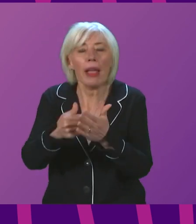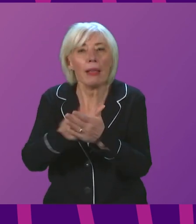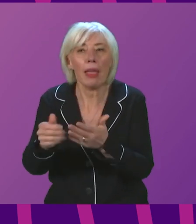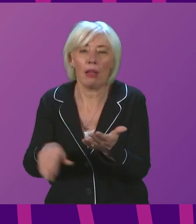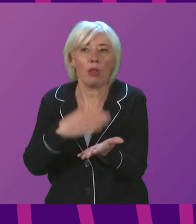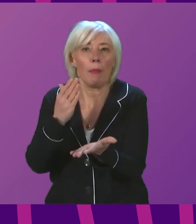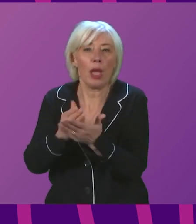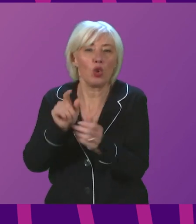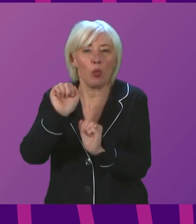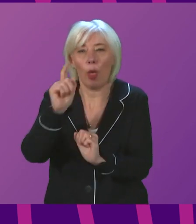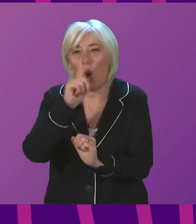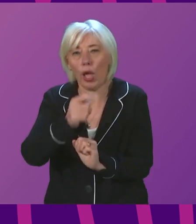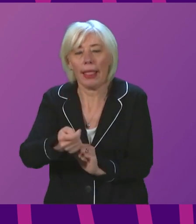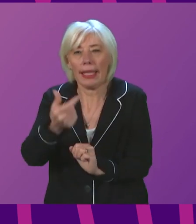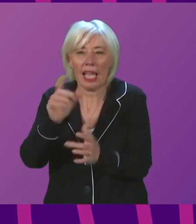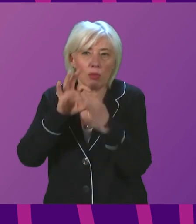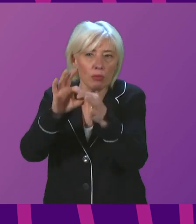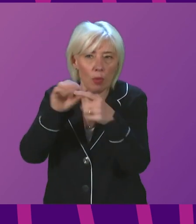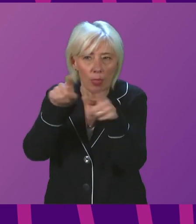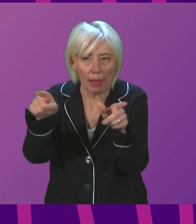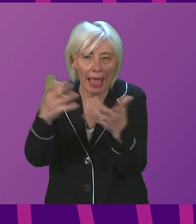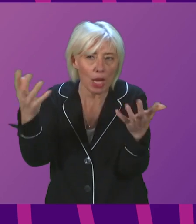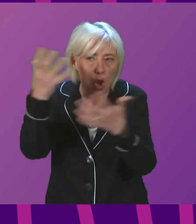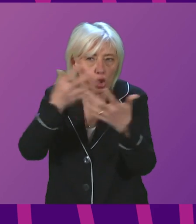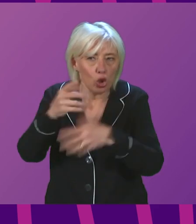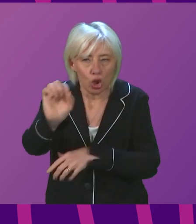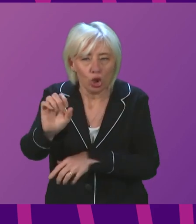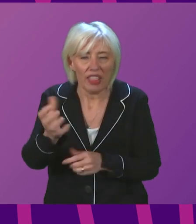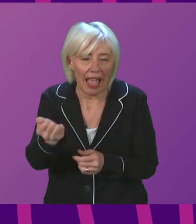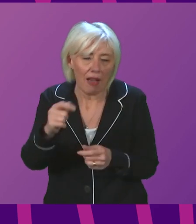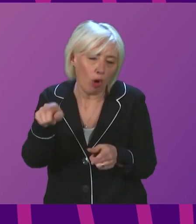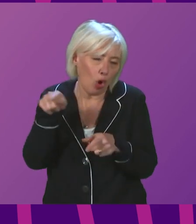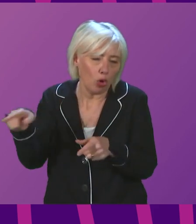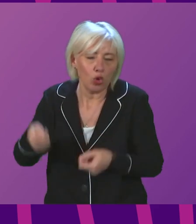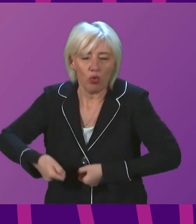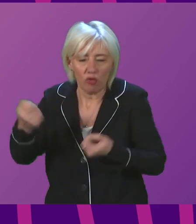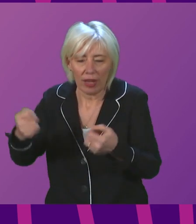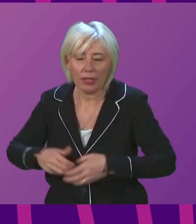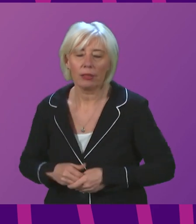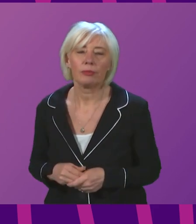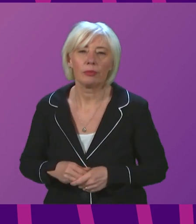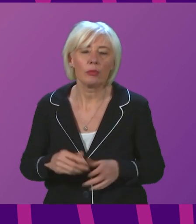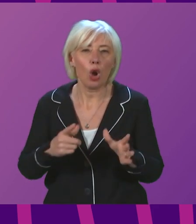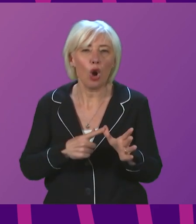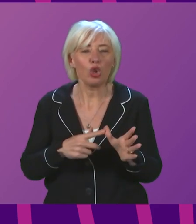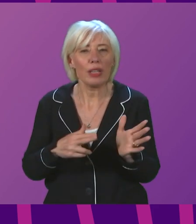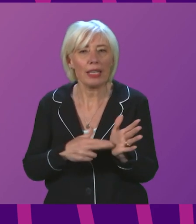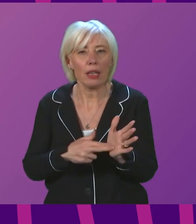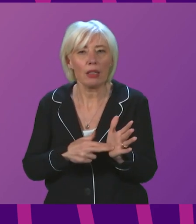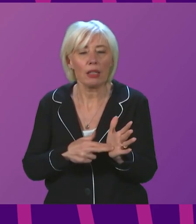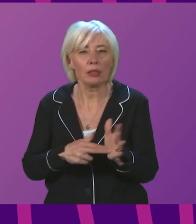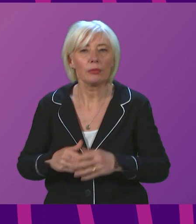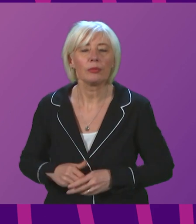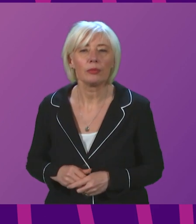engaging closely with oil and gas to address the particular concerns that have been raised. Audrey Nicholl, to be followed by Pam Duncan-Glans.